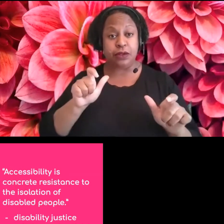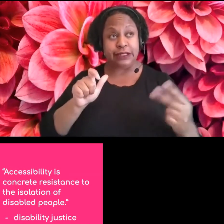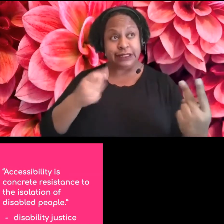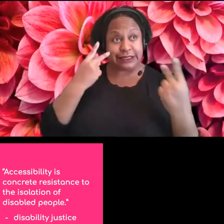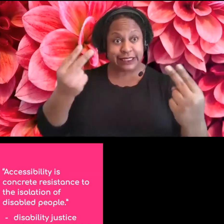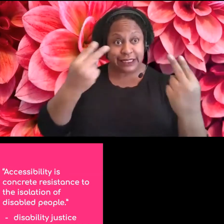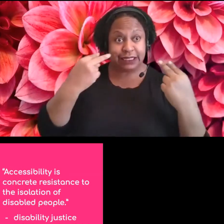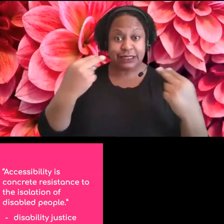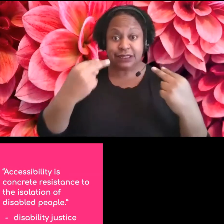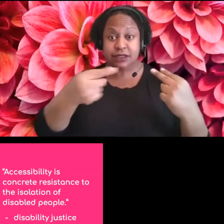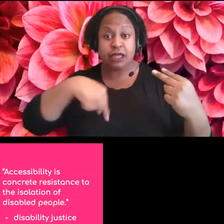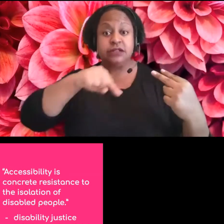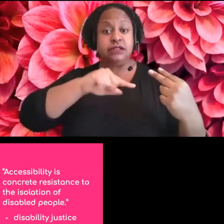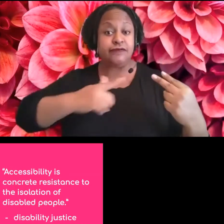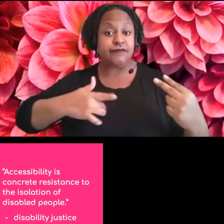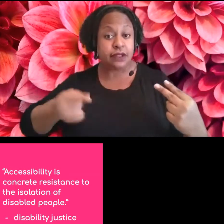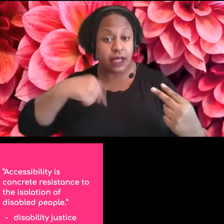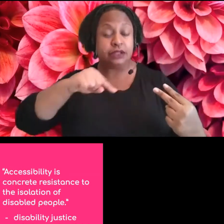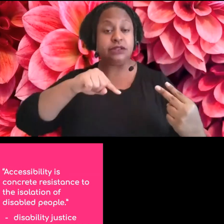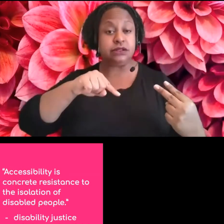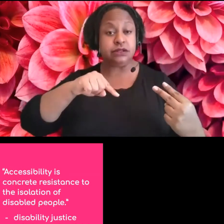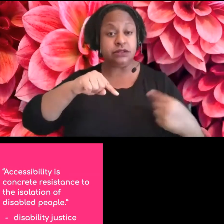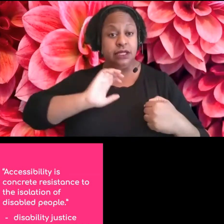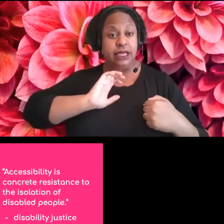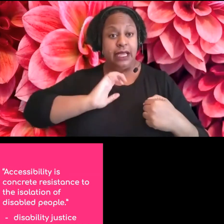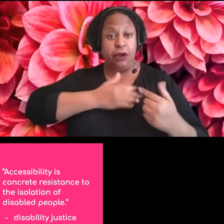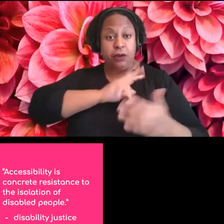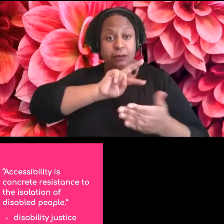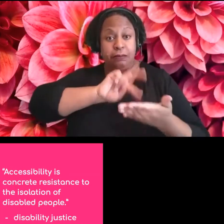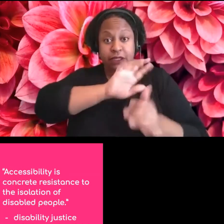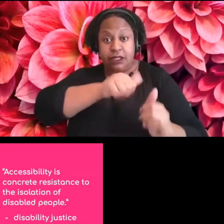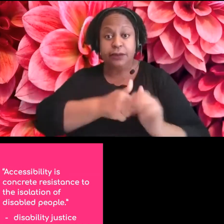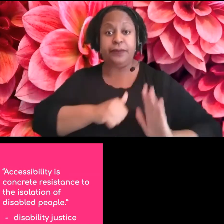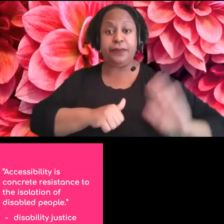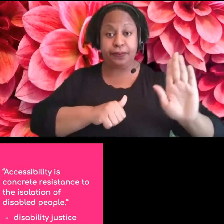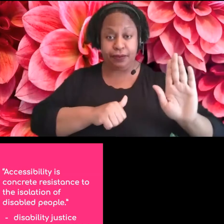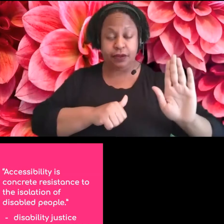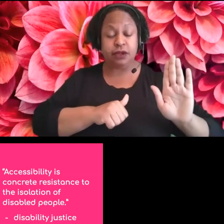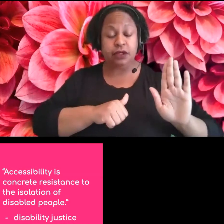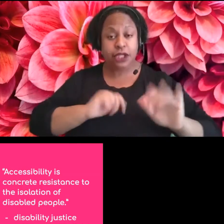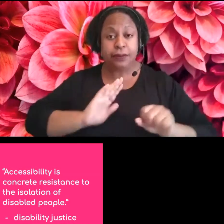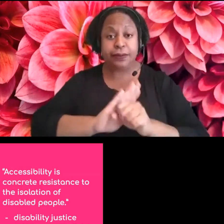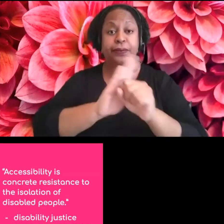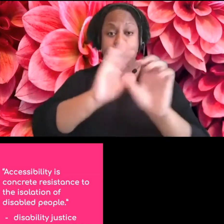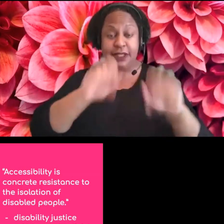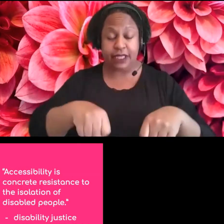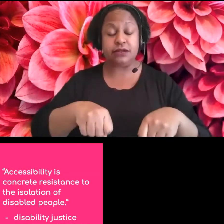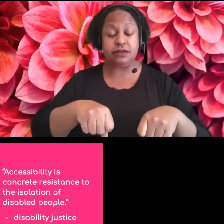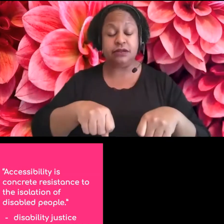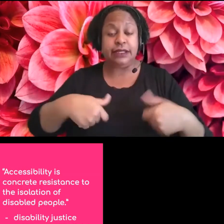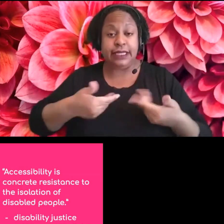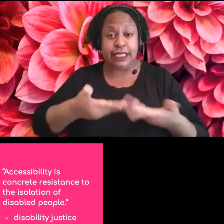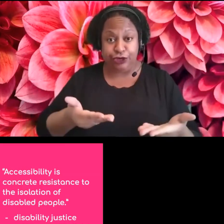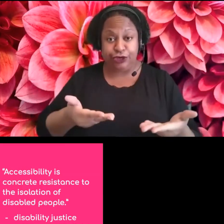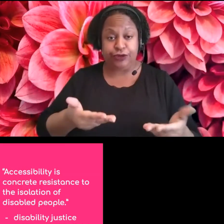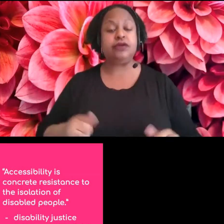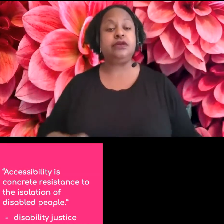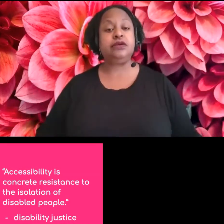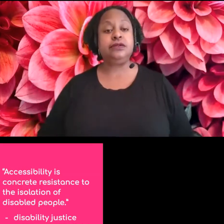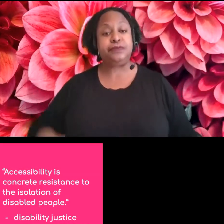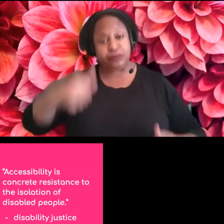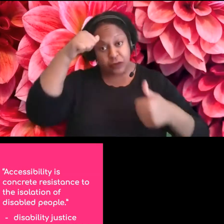intention, and I would say even with a platform. Um, it's important to remember that accessibility